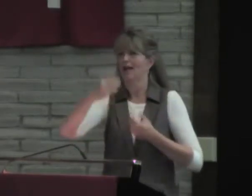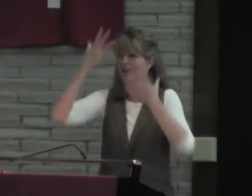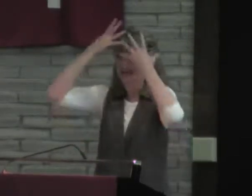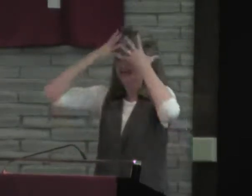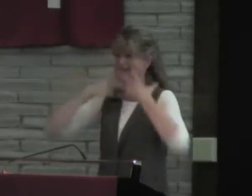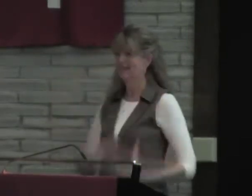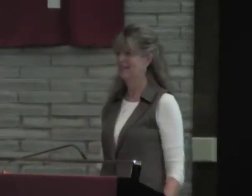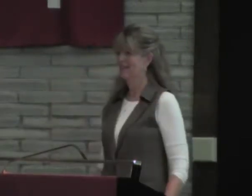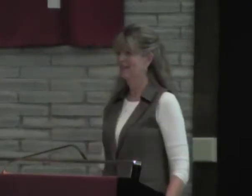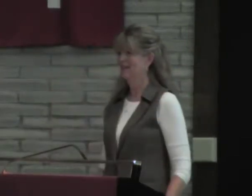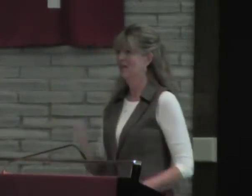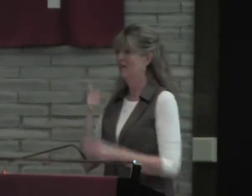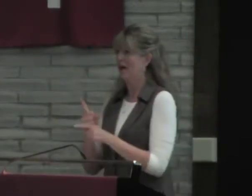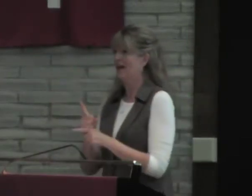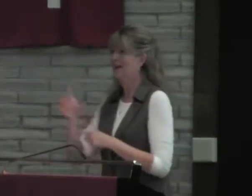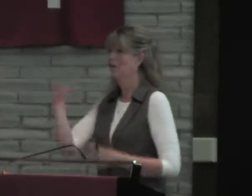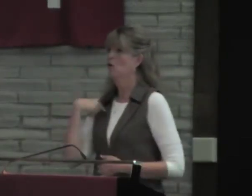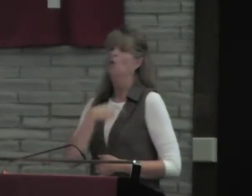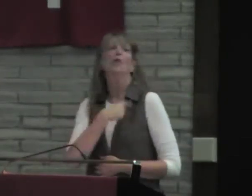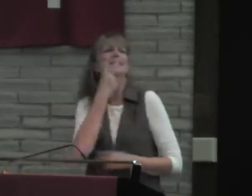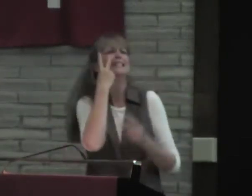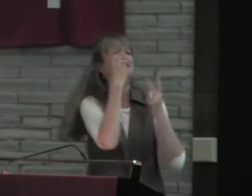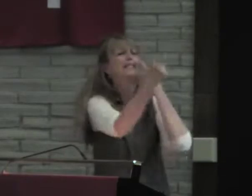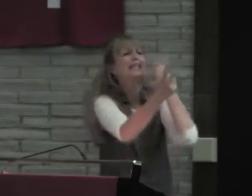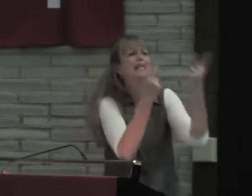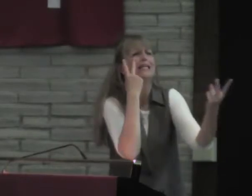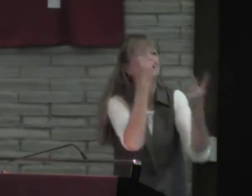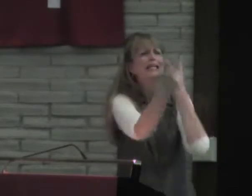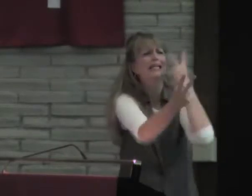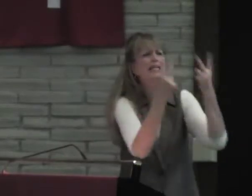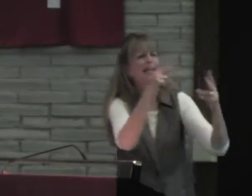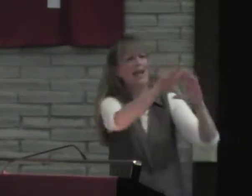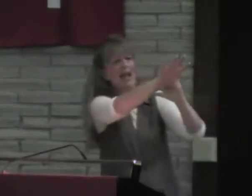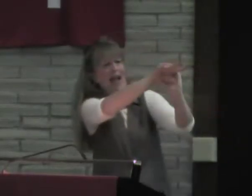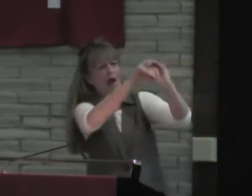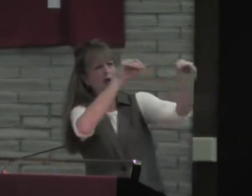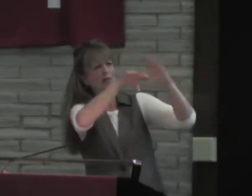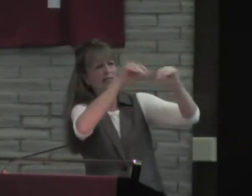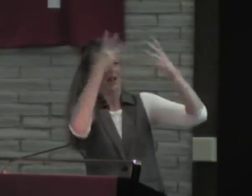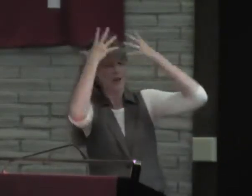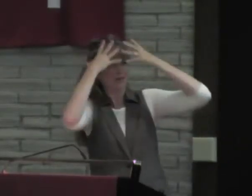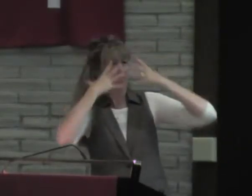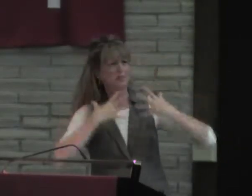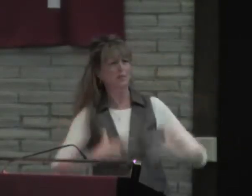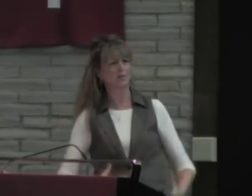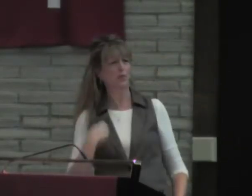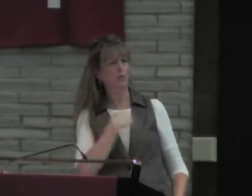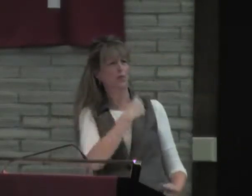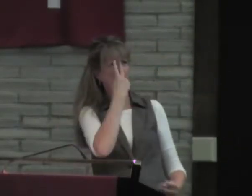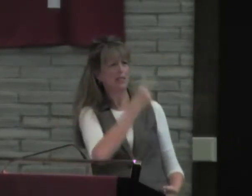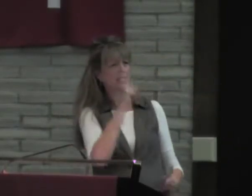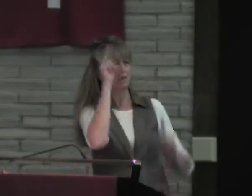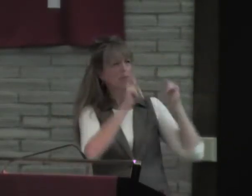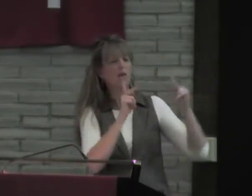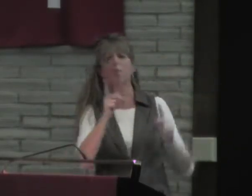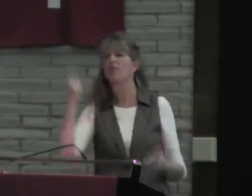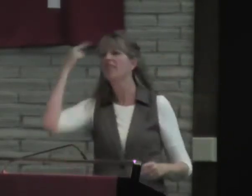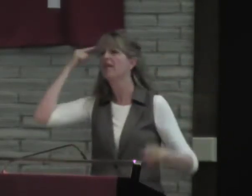he's passed the judgment on the outside, right? He's looking outside, what he sees, the outside appearance of